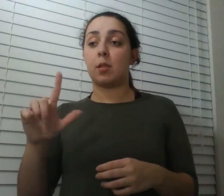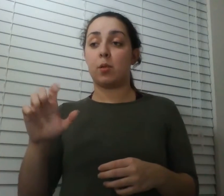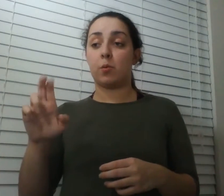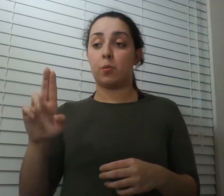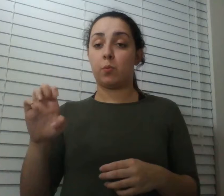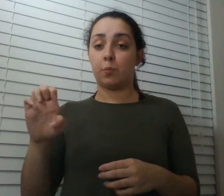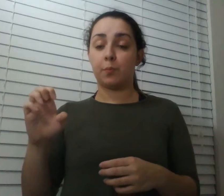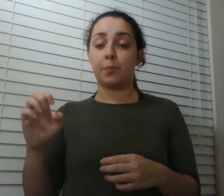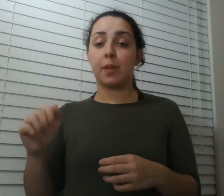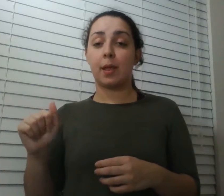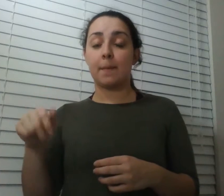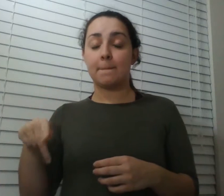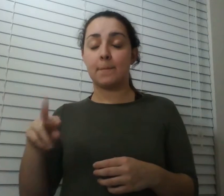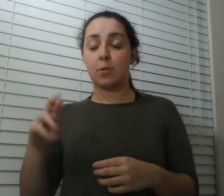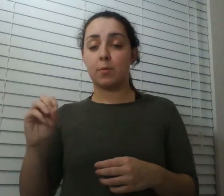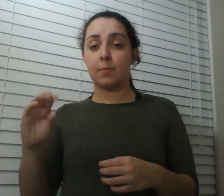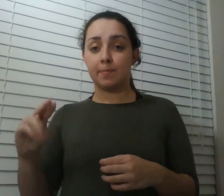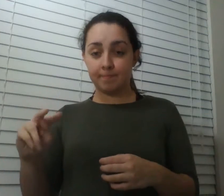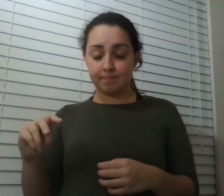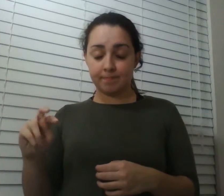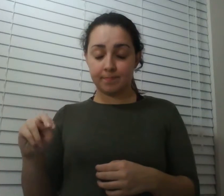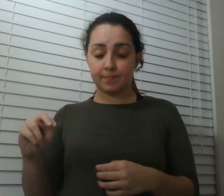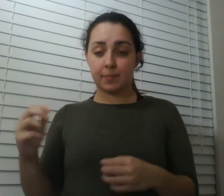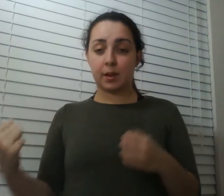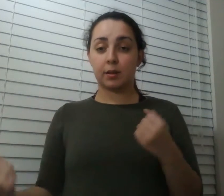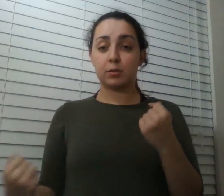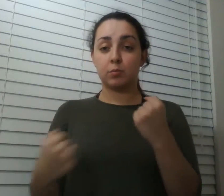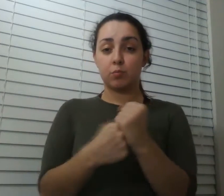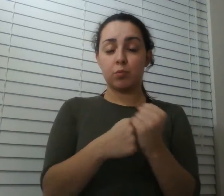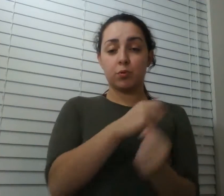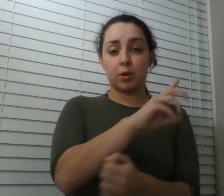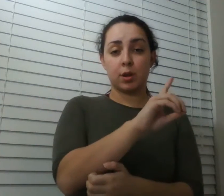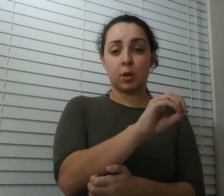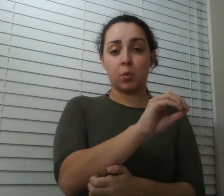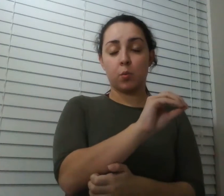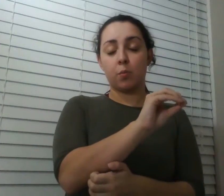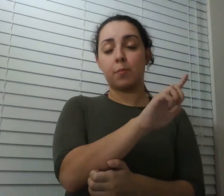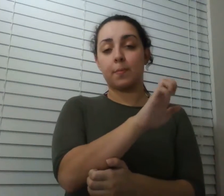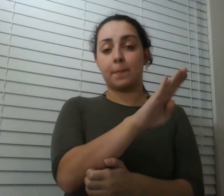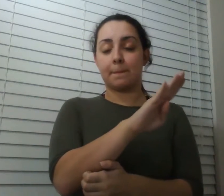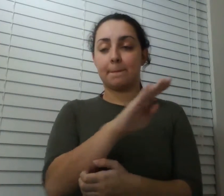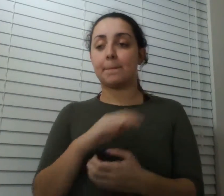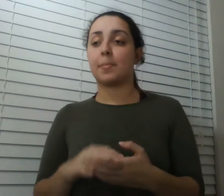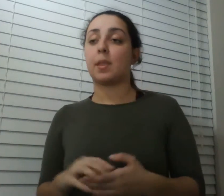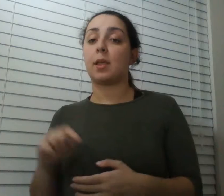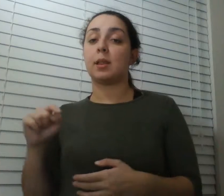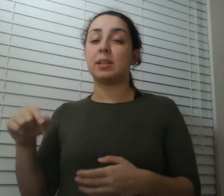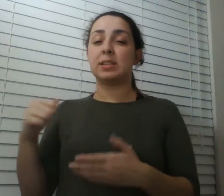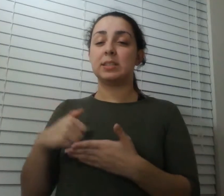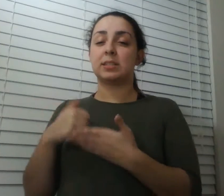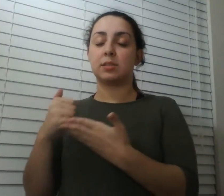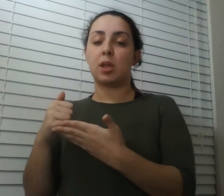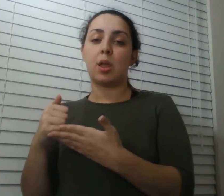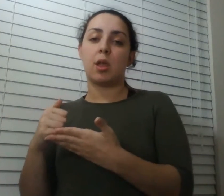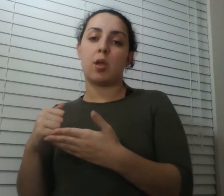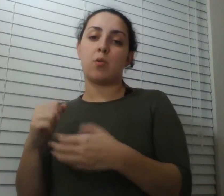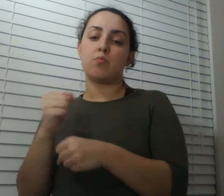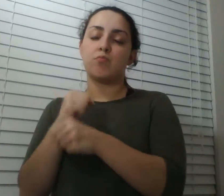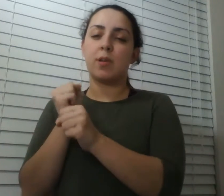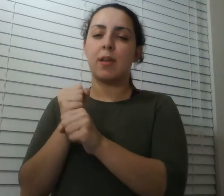sustainable farms fisheries and ranchers to bring you all the ingredients you need to create incredible home cooked meals ingredients